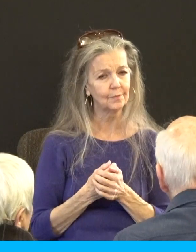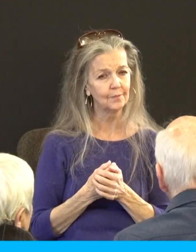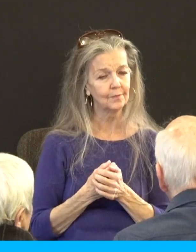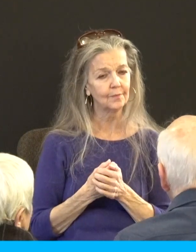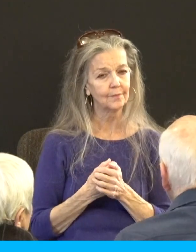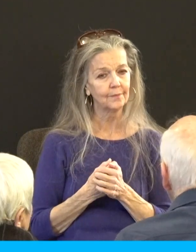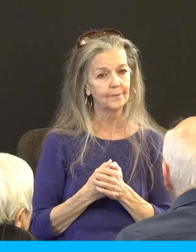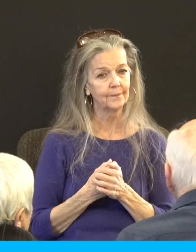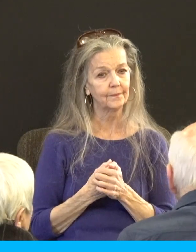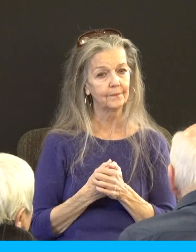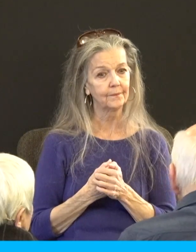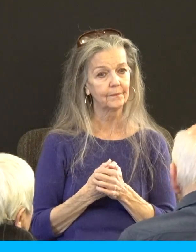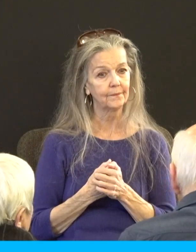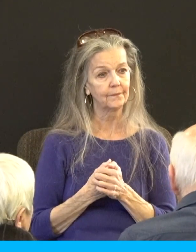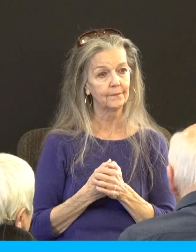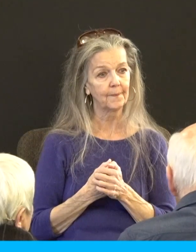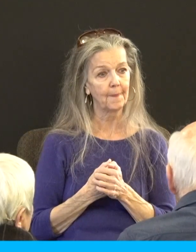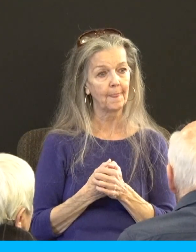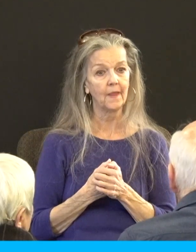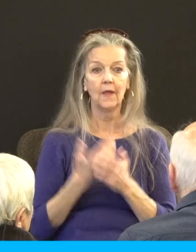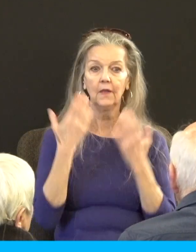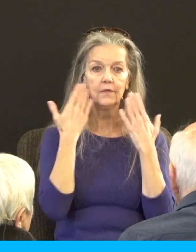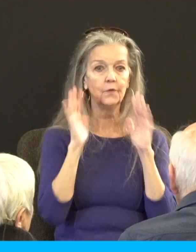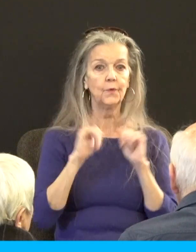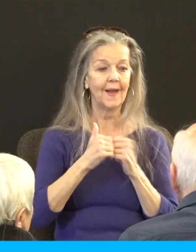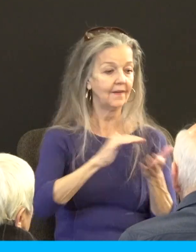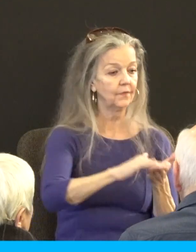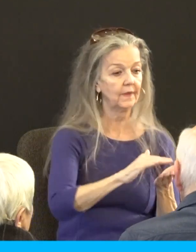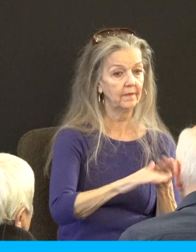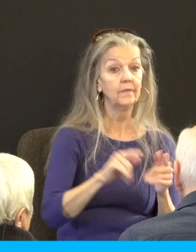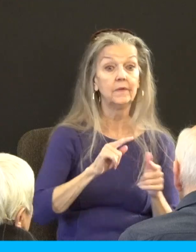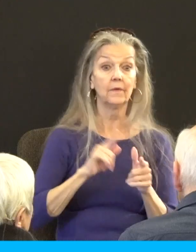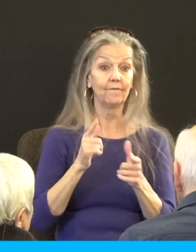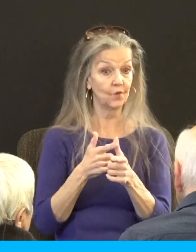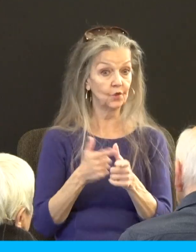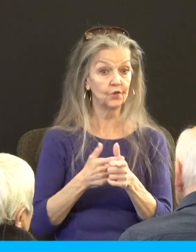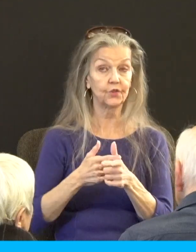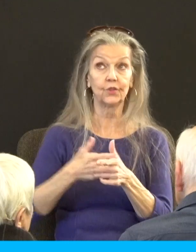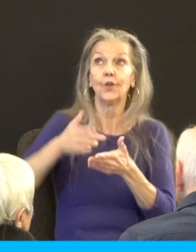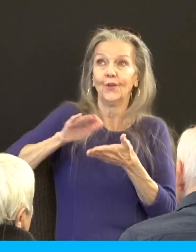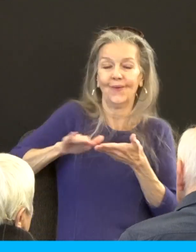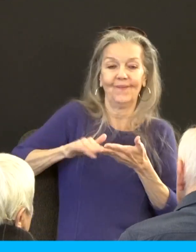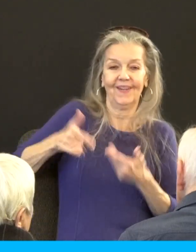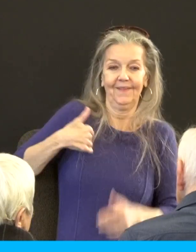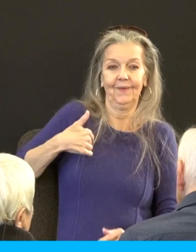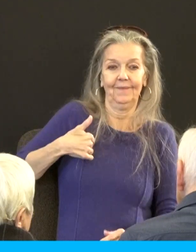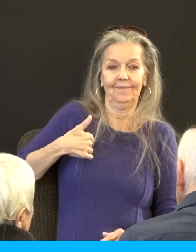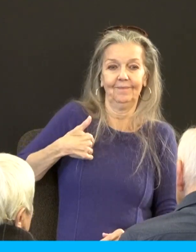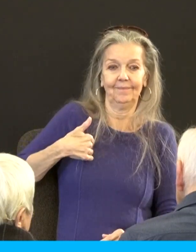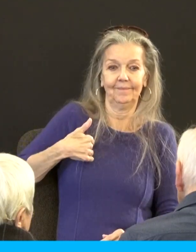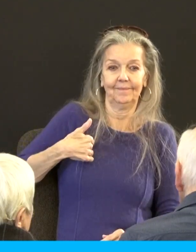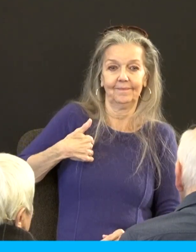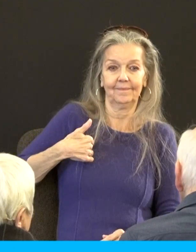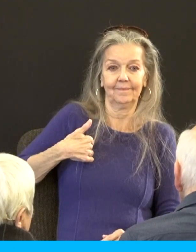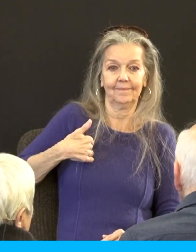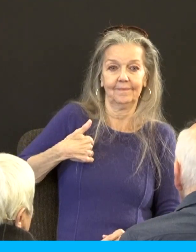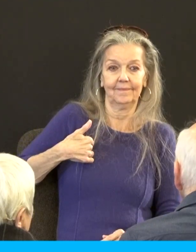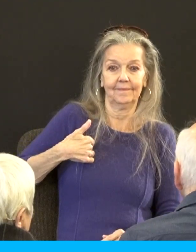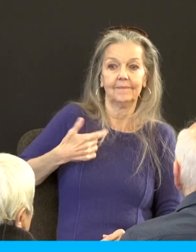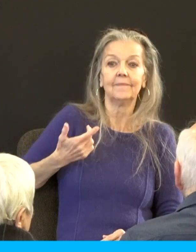you don't really know how to extend forgiveness until you yourself have experienced forgiveness and the place you experience forgiveness is when